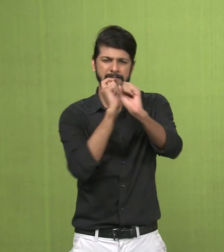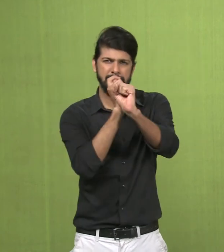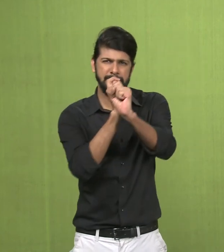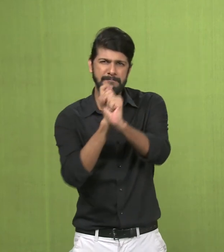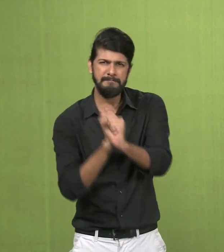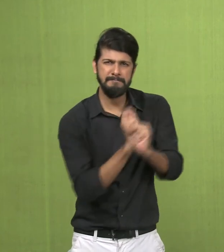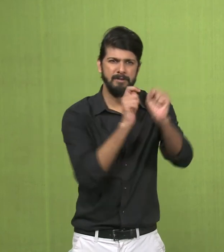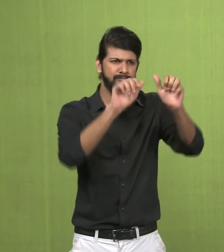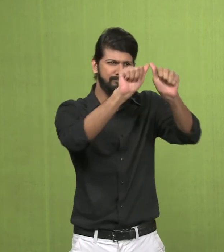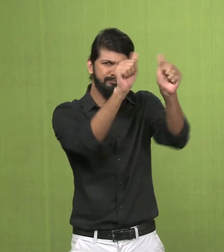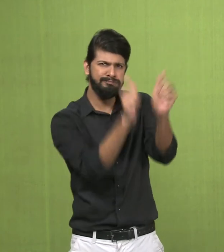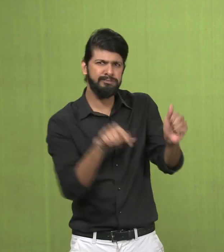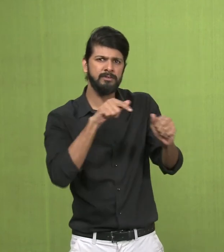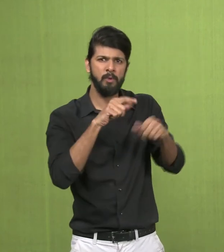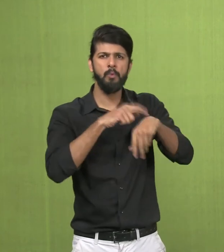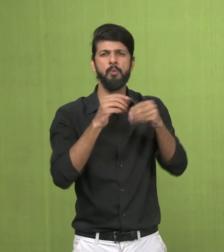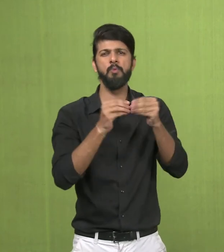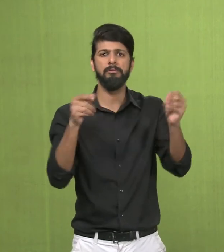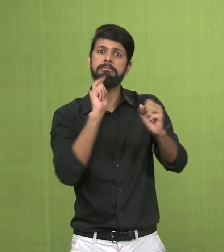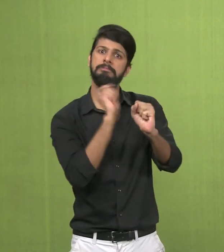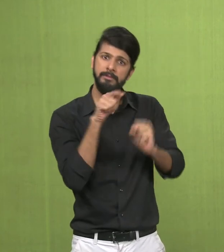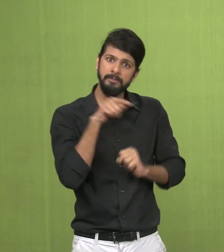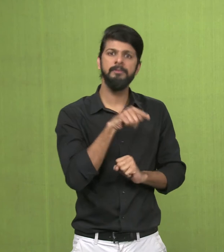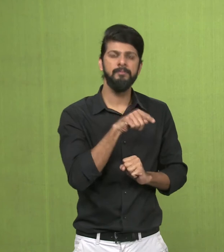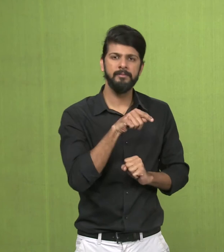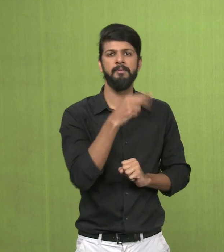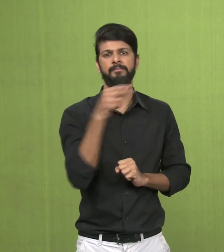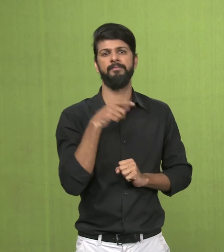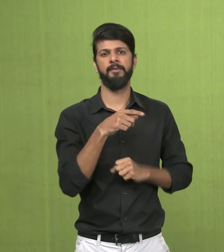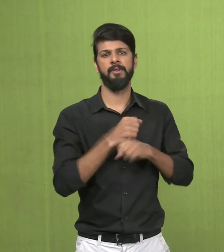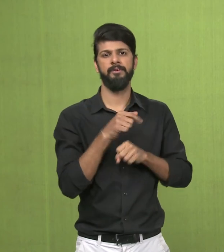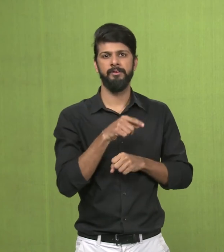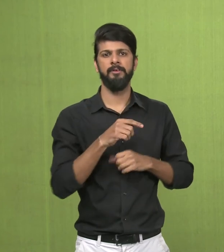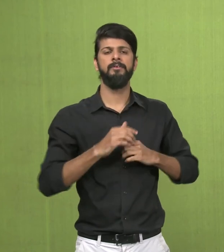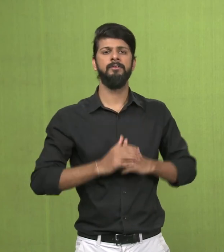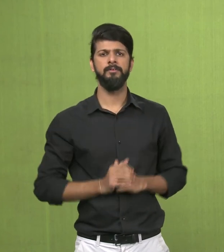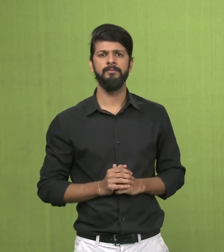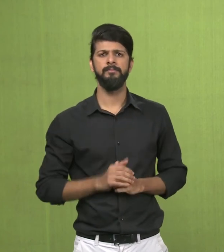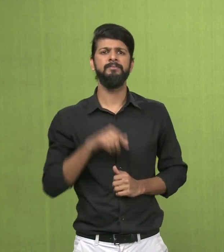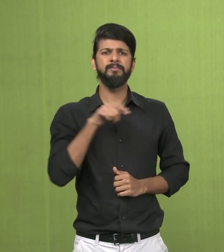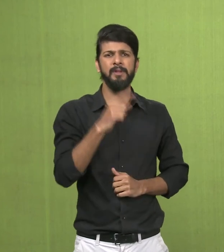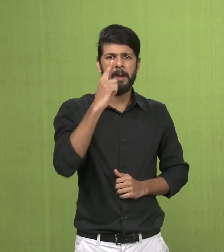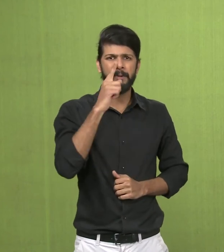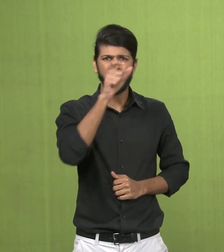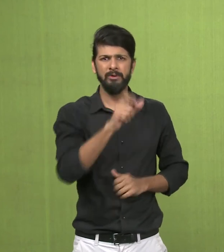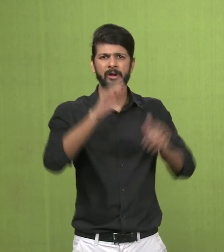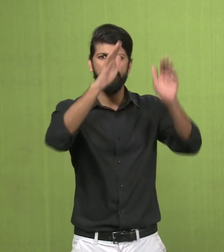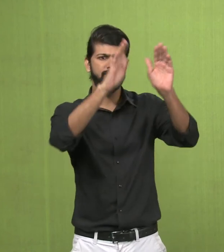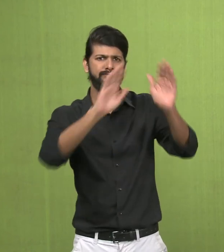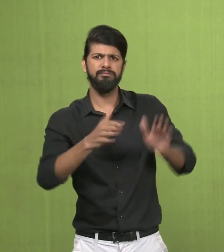Huge boulders of red sandstone are taken. It is a lot of work and fine skills to